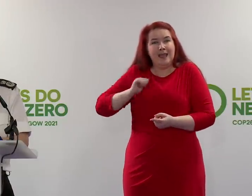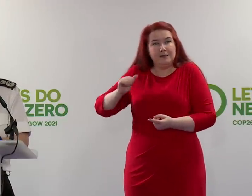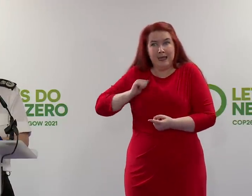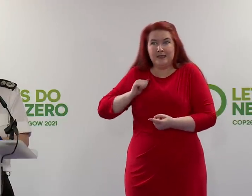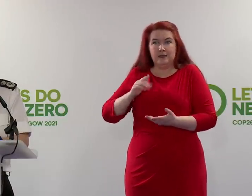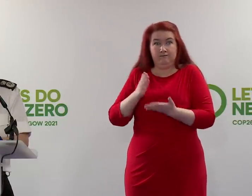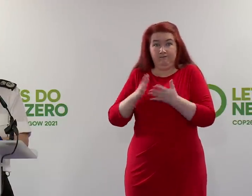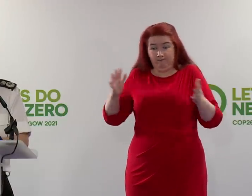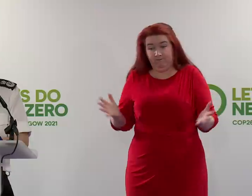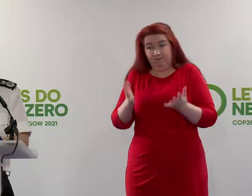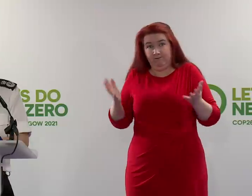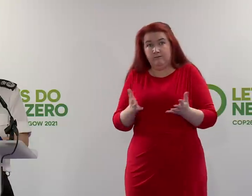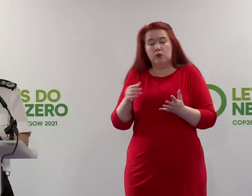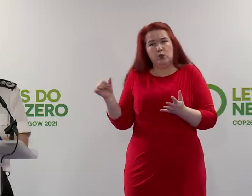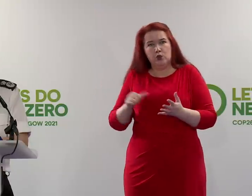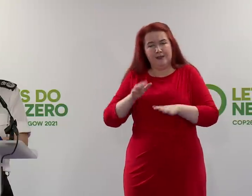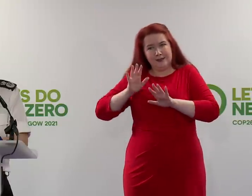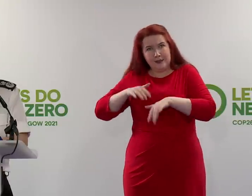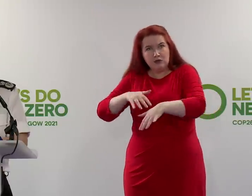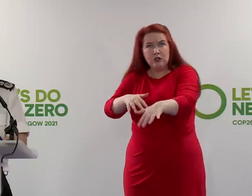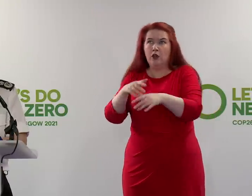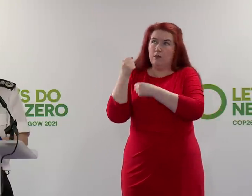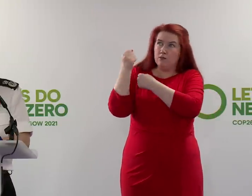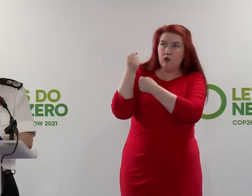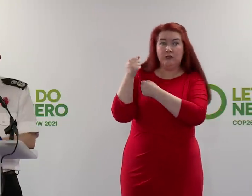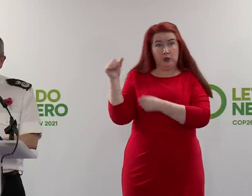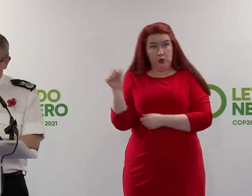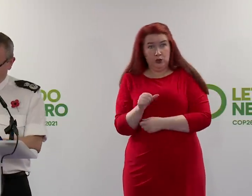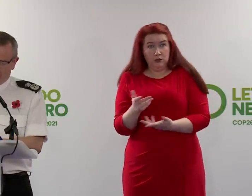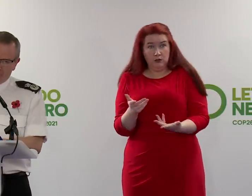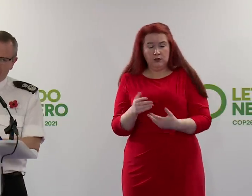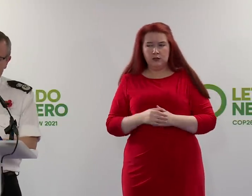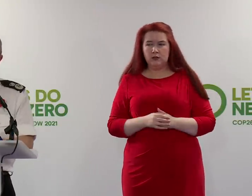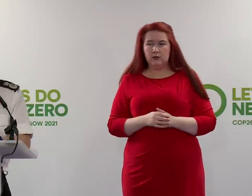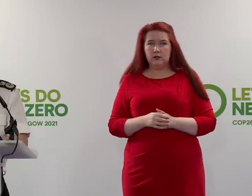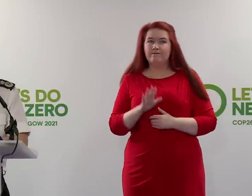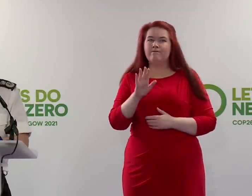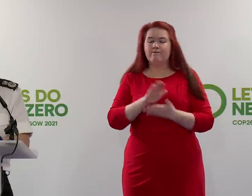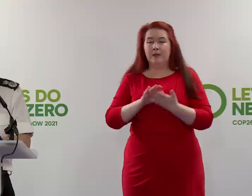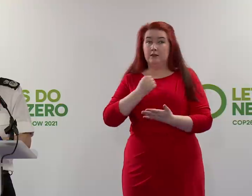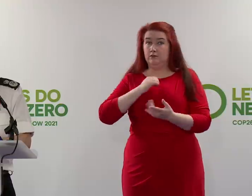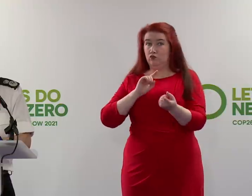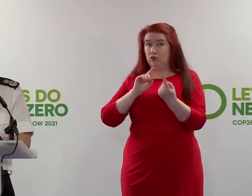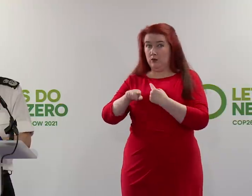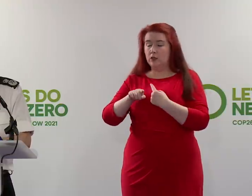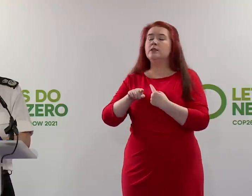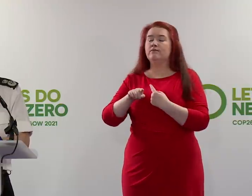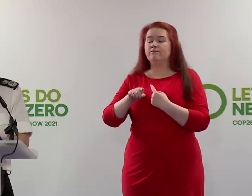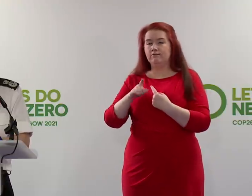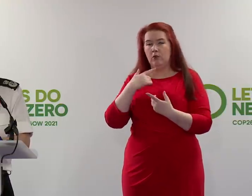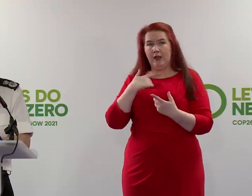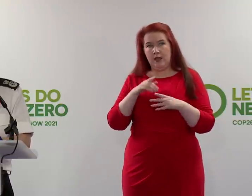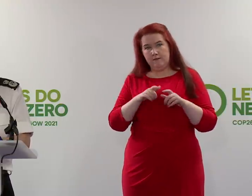an encouragement of demonstrations of protest. So our response will be informed by and